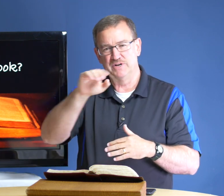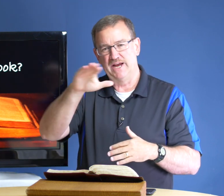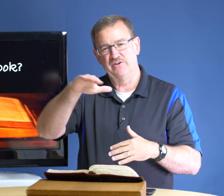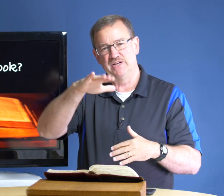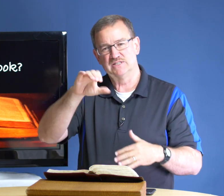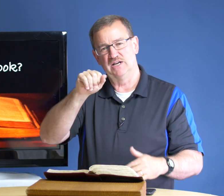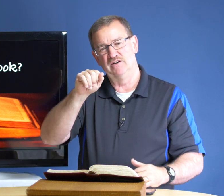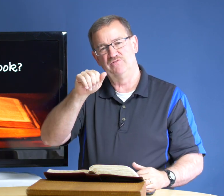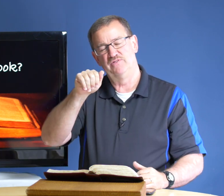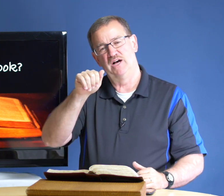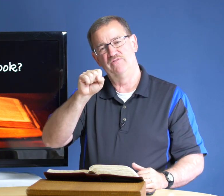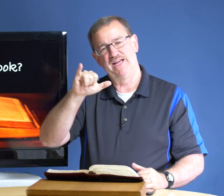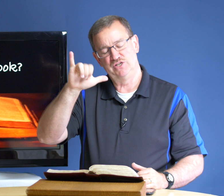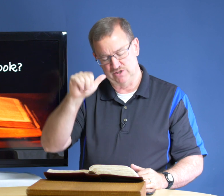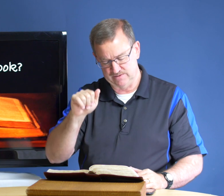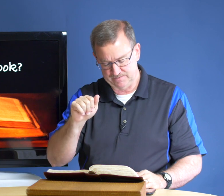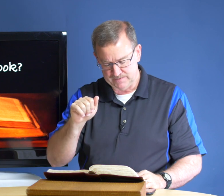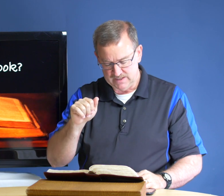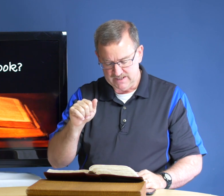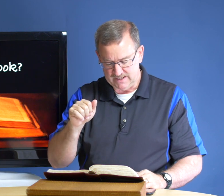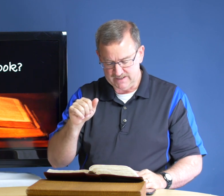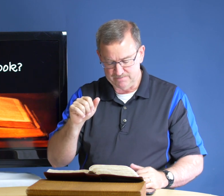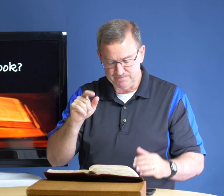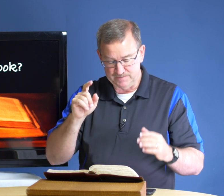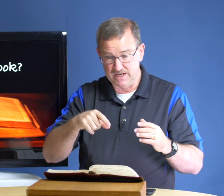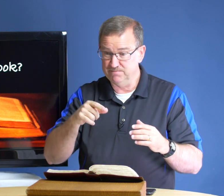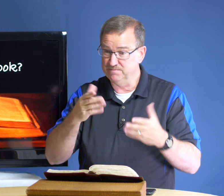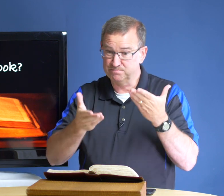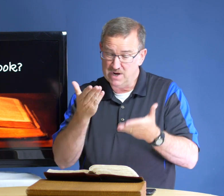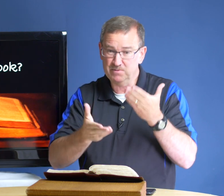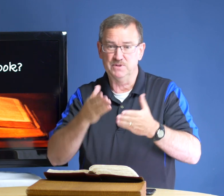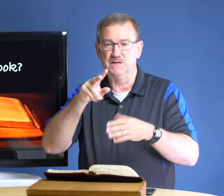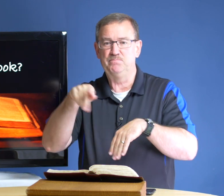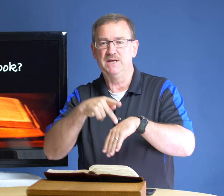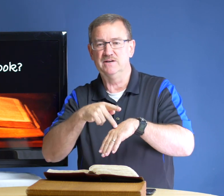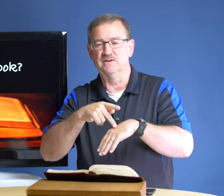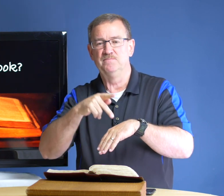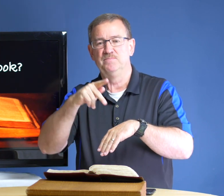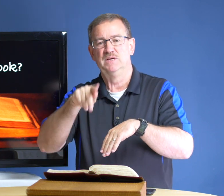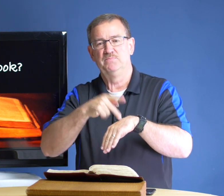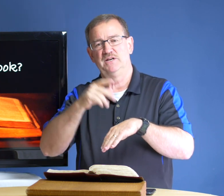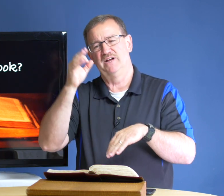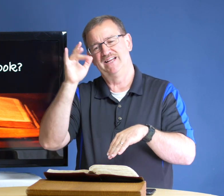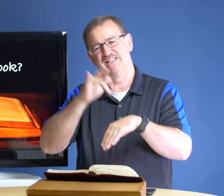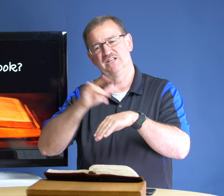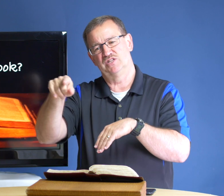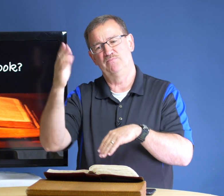areas of of asia and probably peter peter had touched them